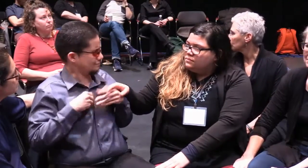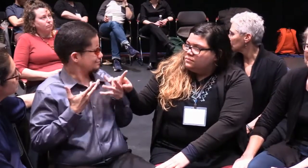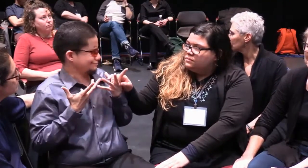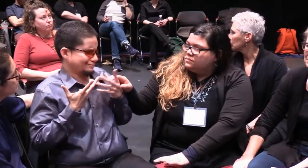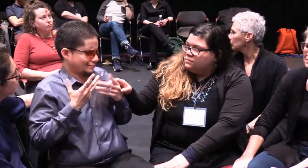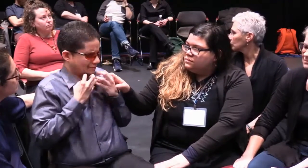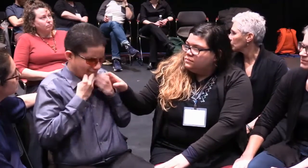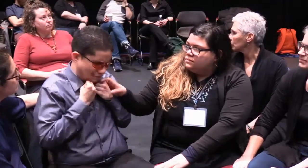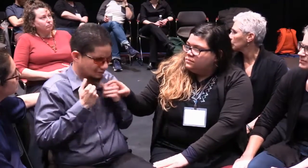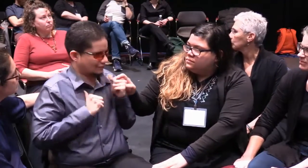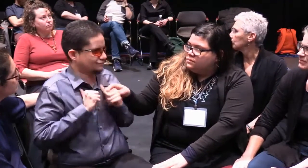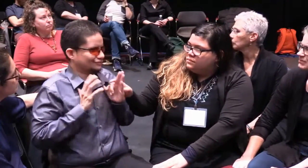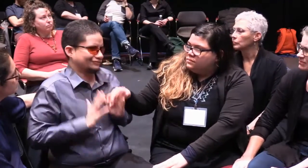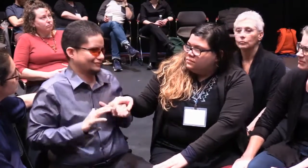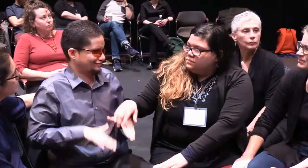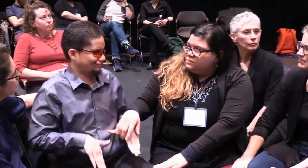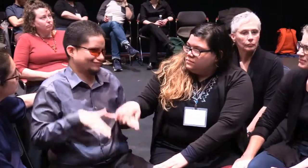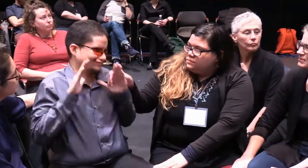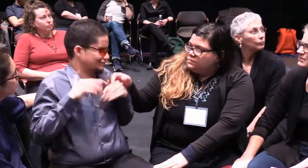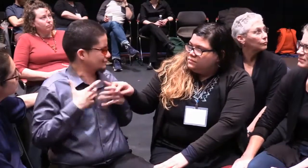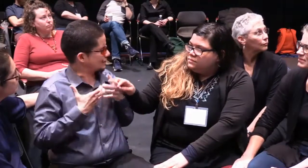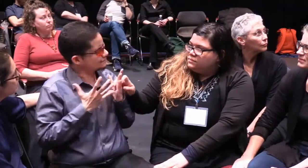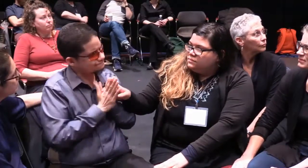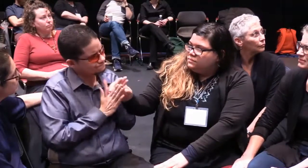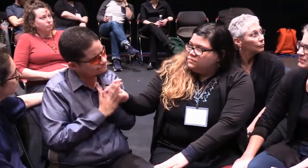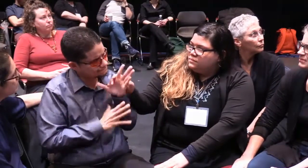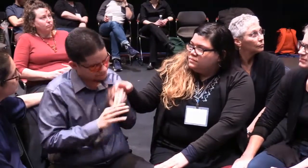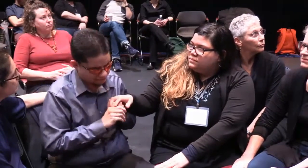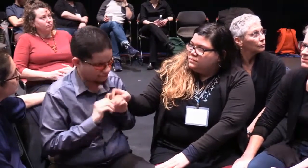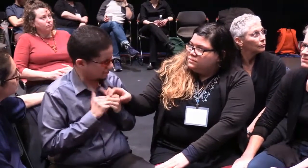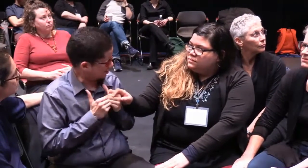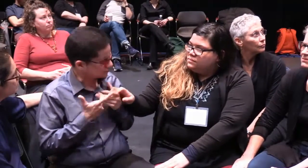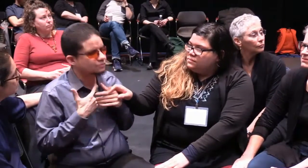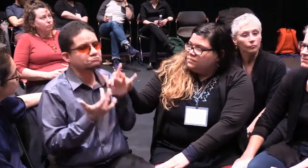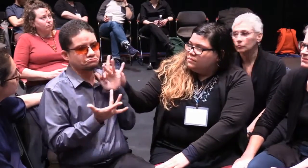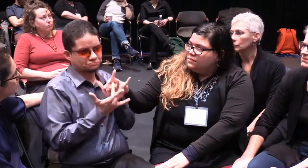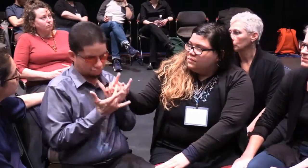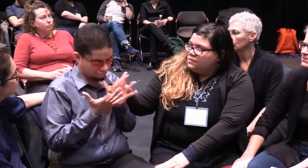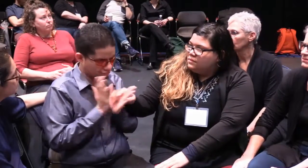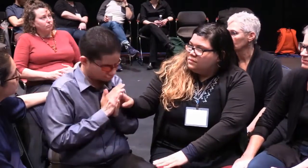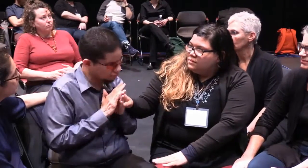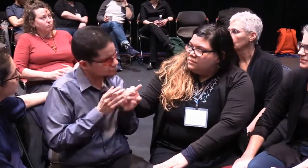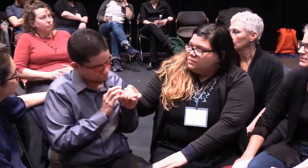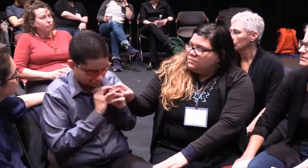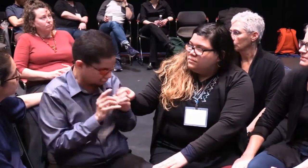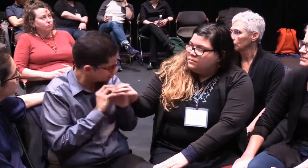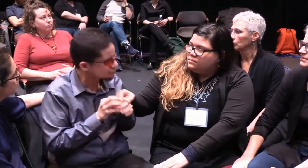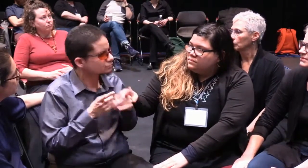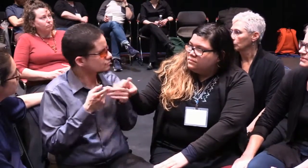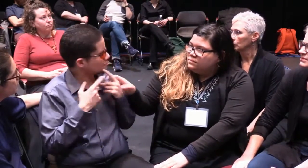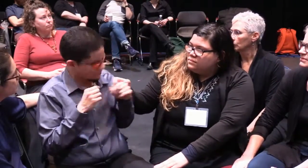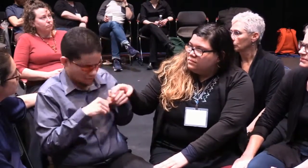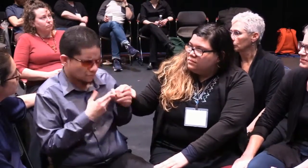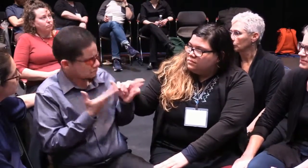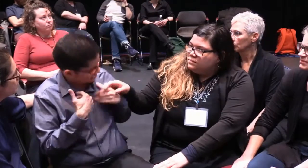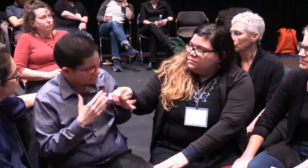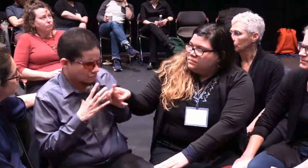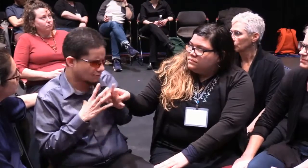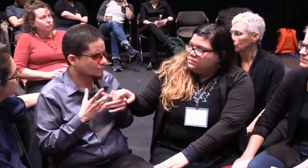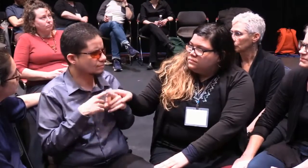Dawes is an organization, D-A-W-S, that can help do that advocacy.